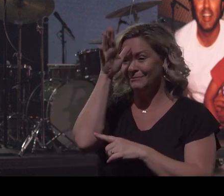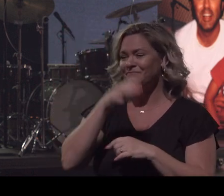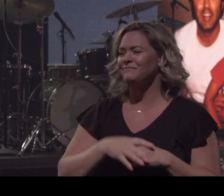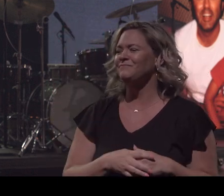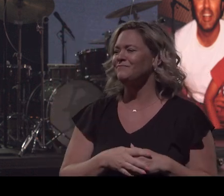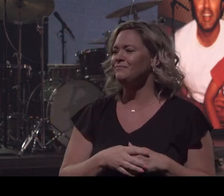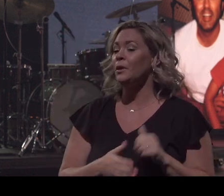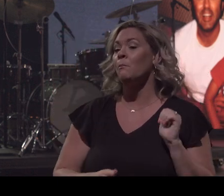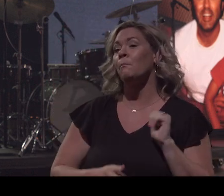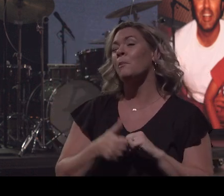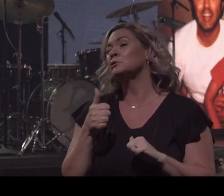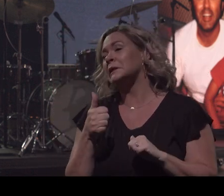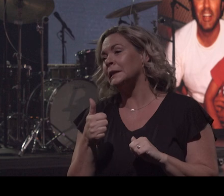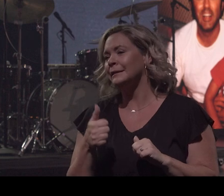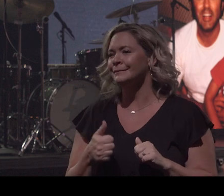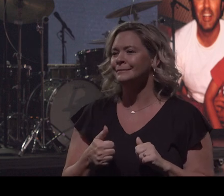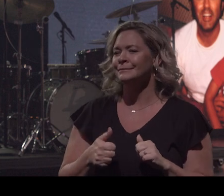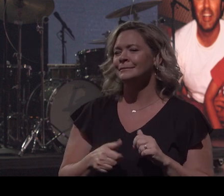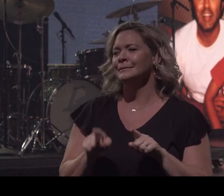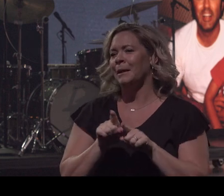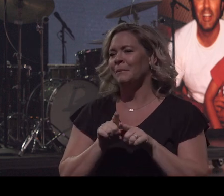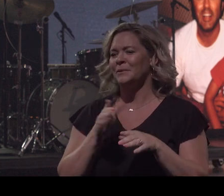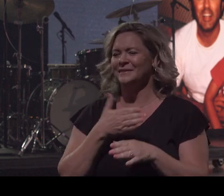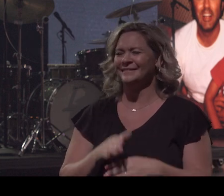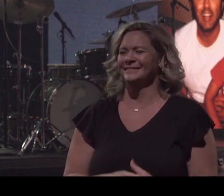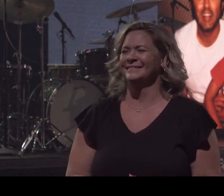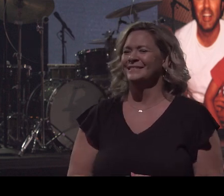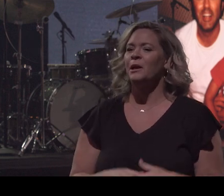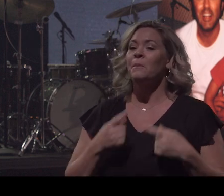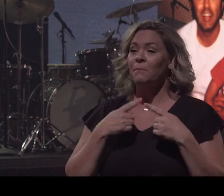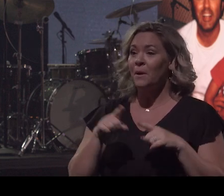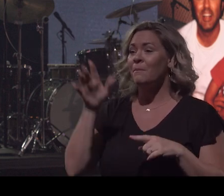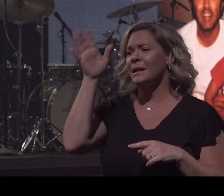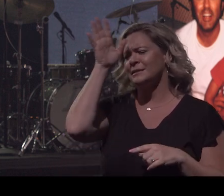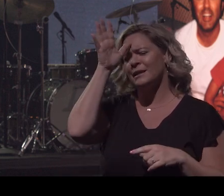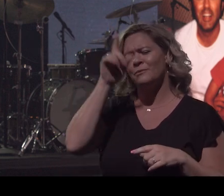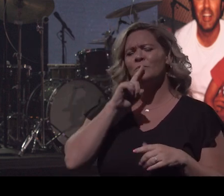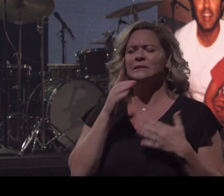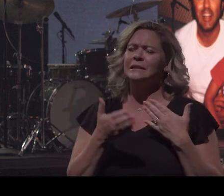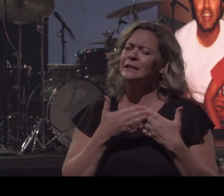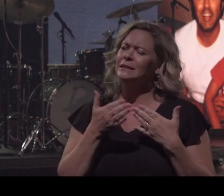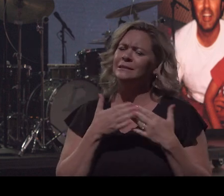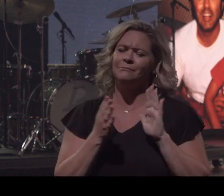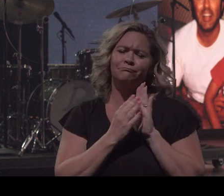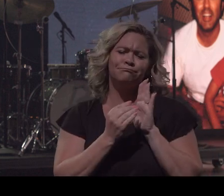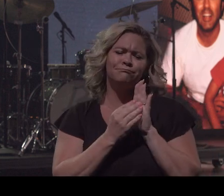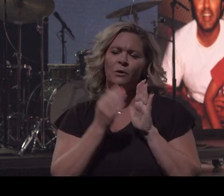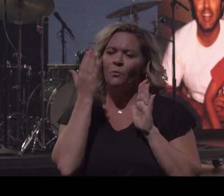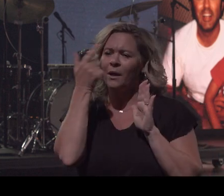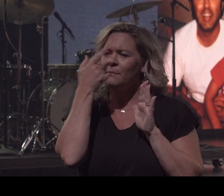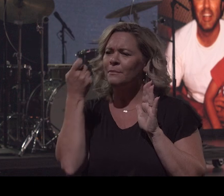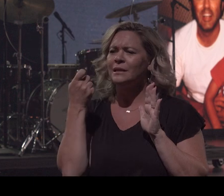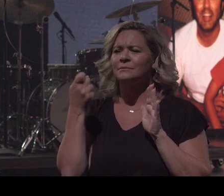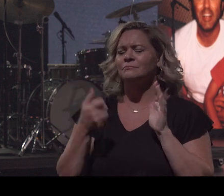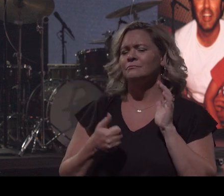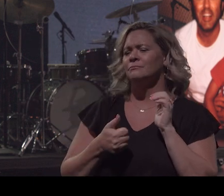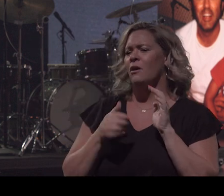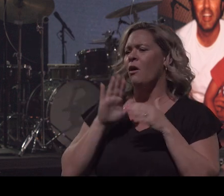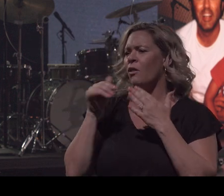okay but I had a great dad who was easy to emulate because he poured so much of his life into me